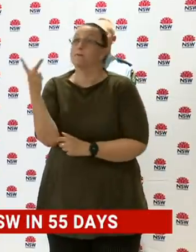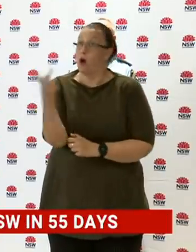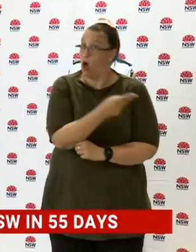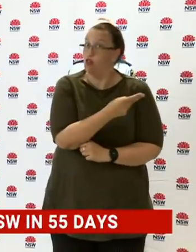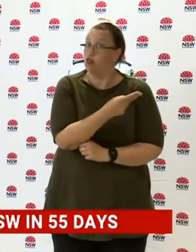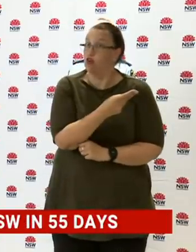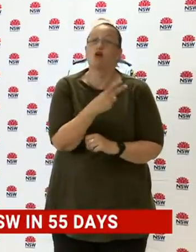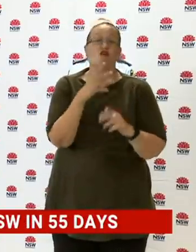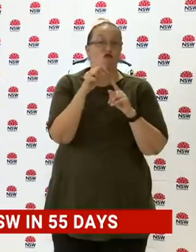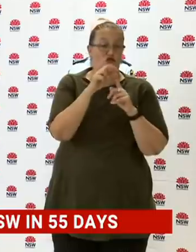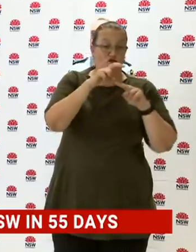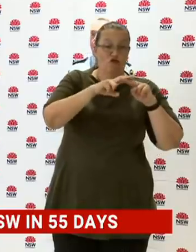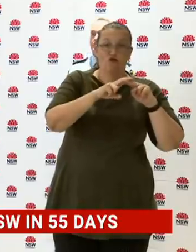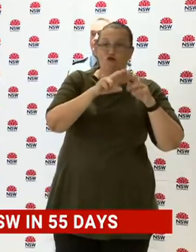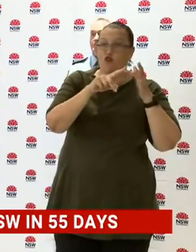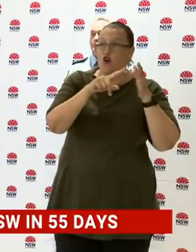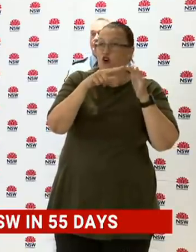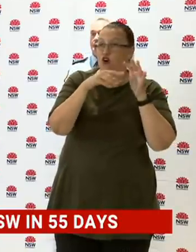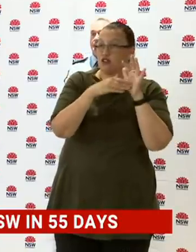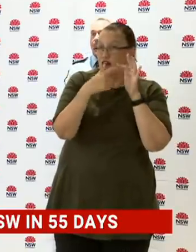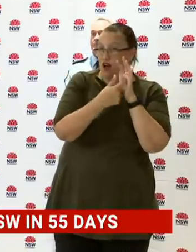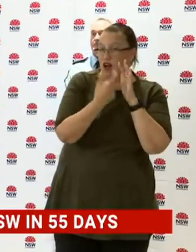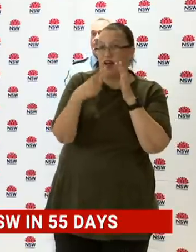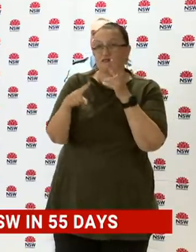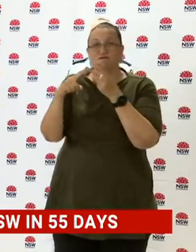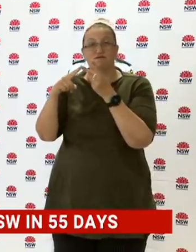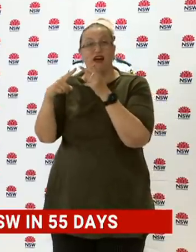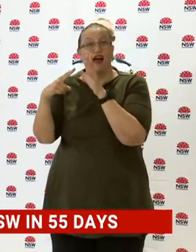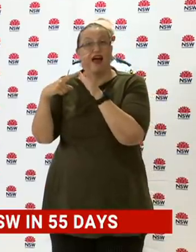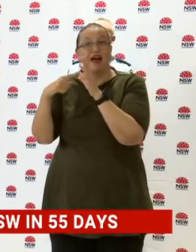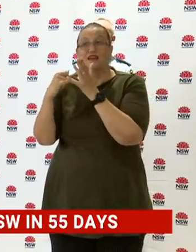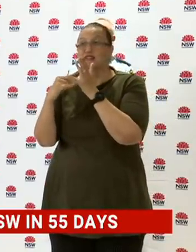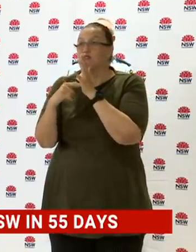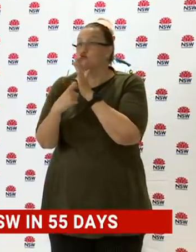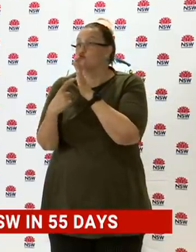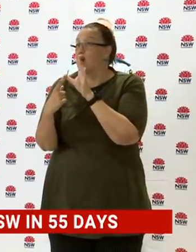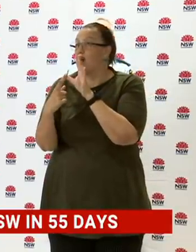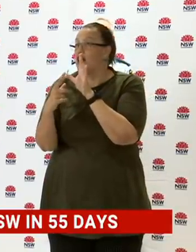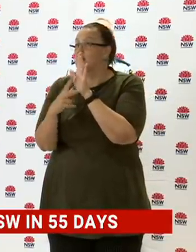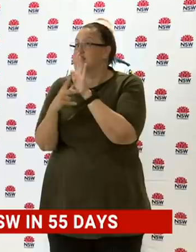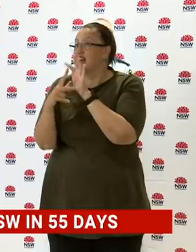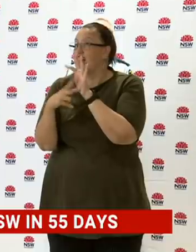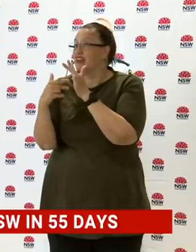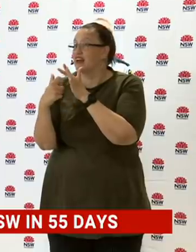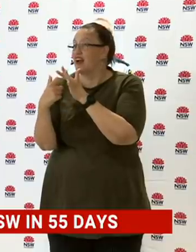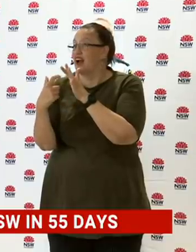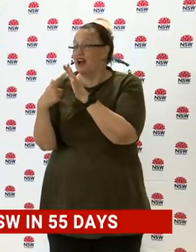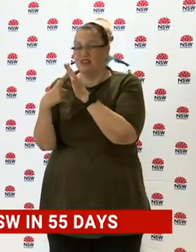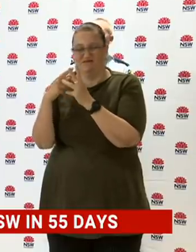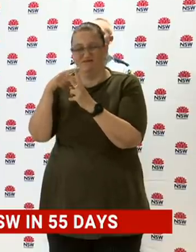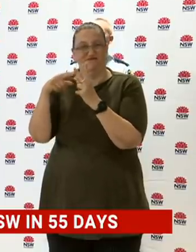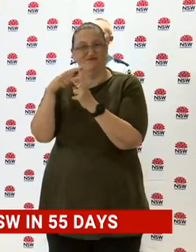doses, it makes you far less likely to get as sick as you would get and far less likely to die.